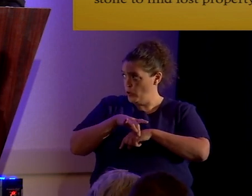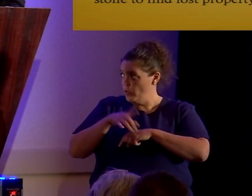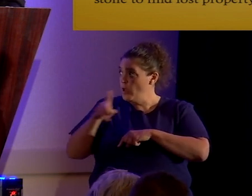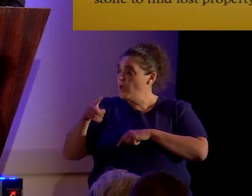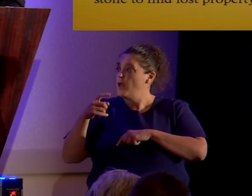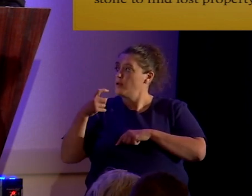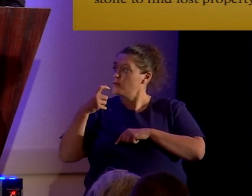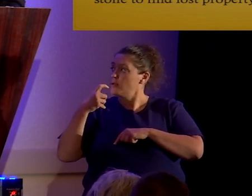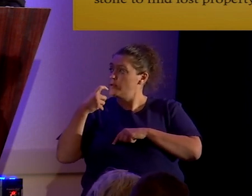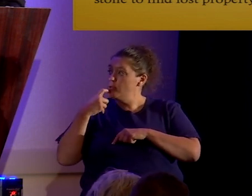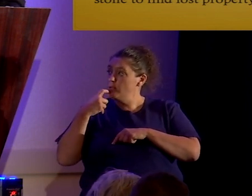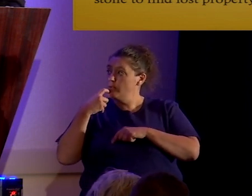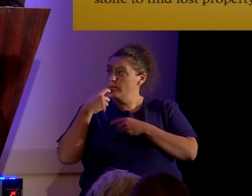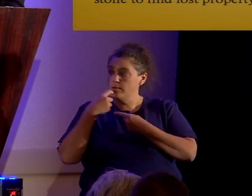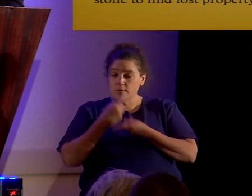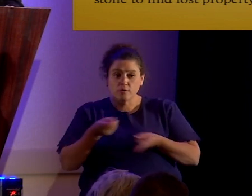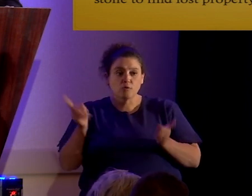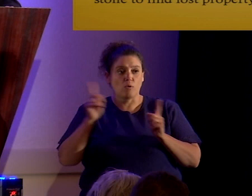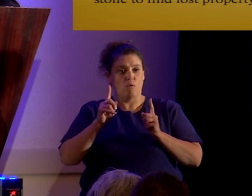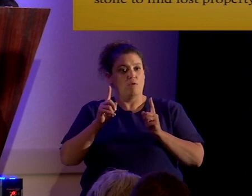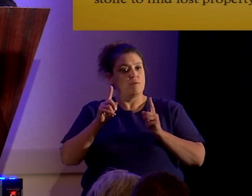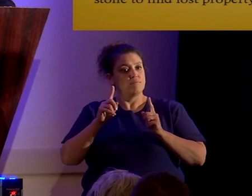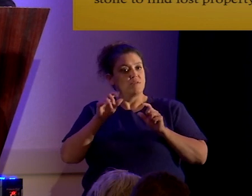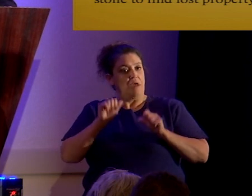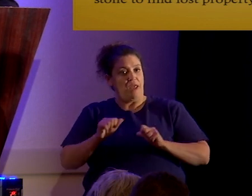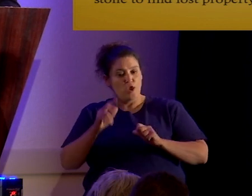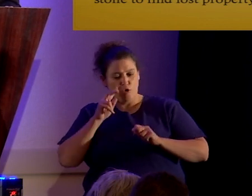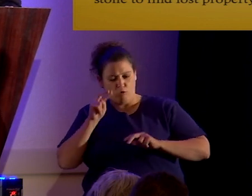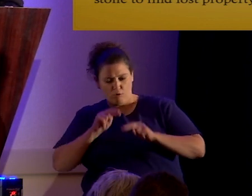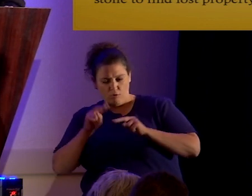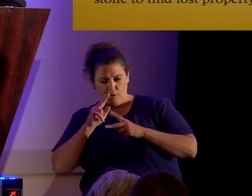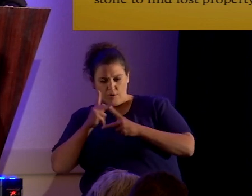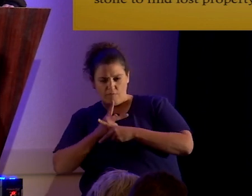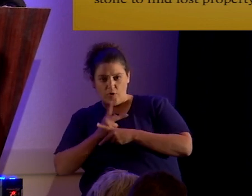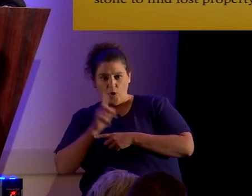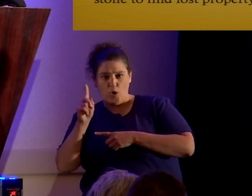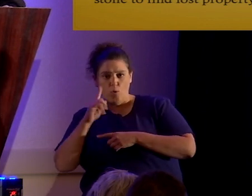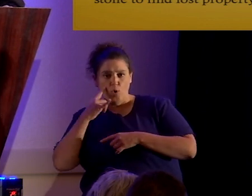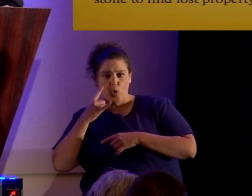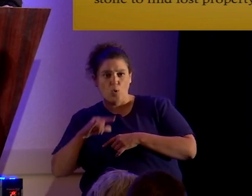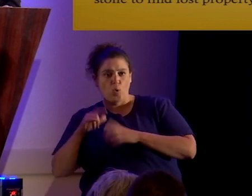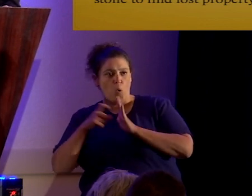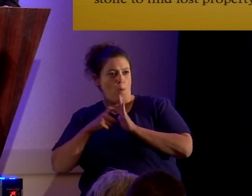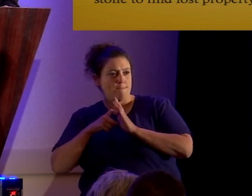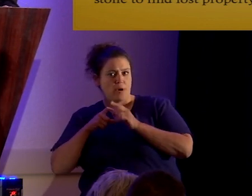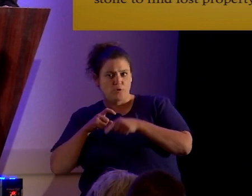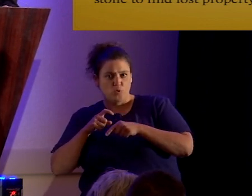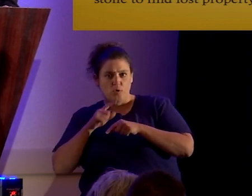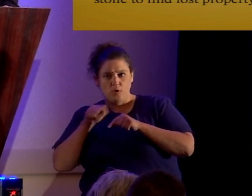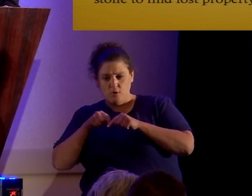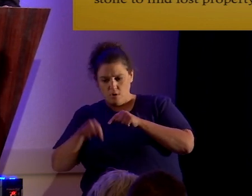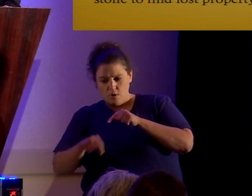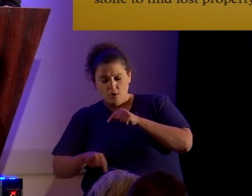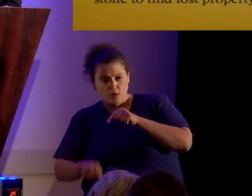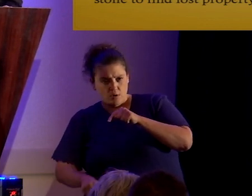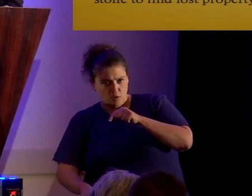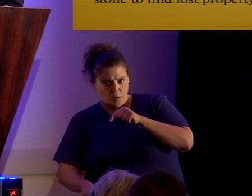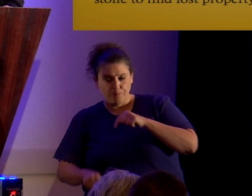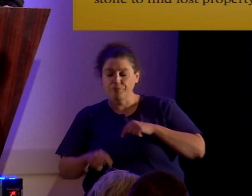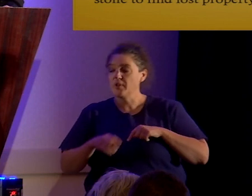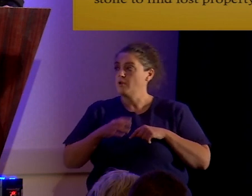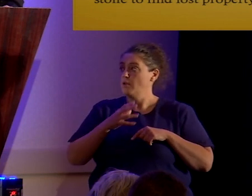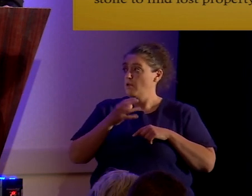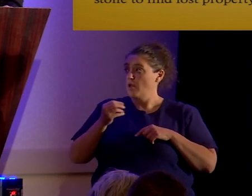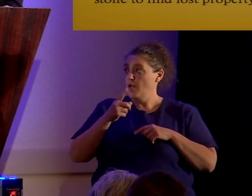professed to tell in this way, uh, in this manner, where gold mines were, a distance underground. He had